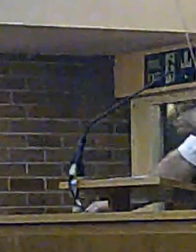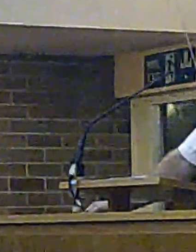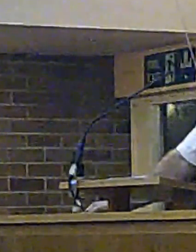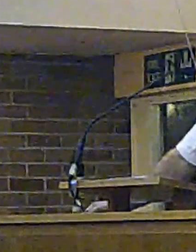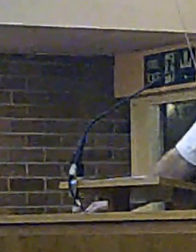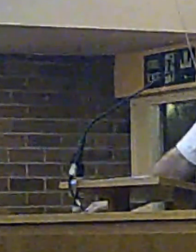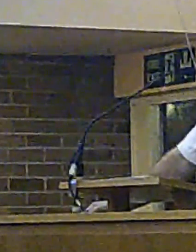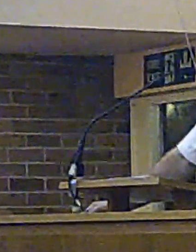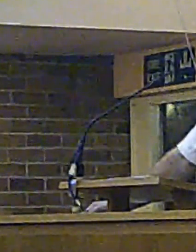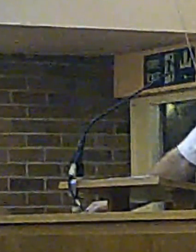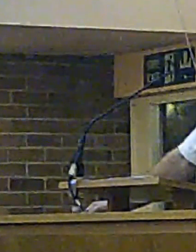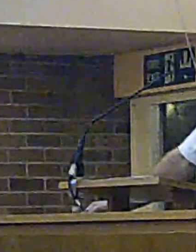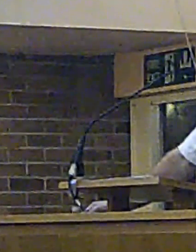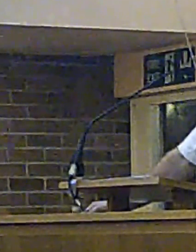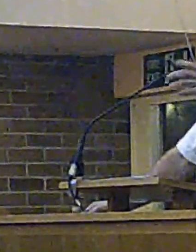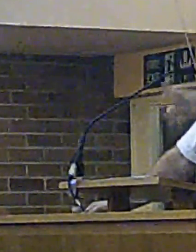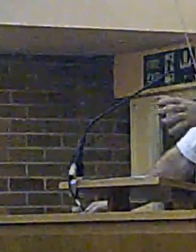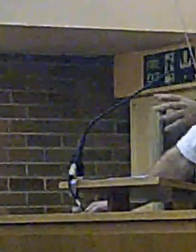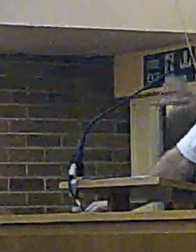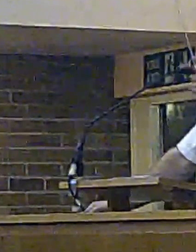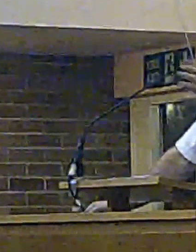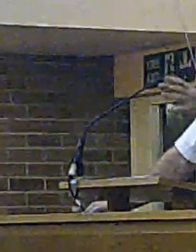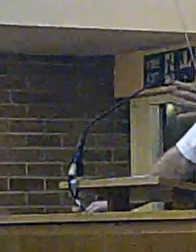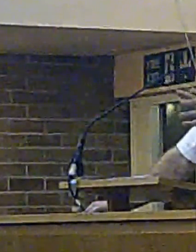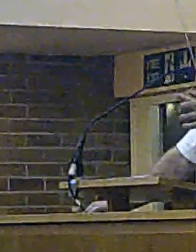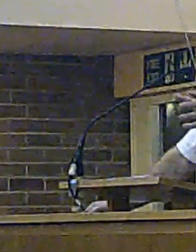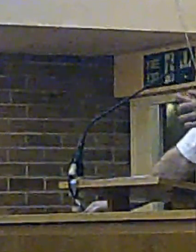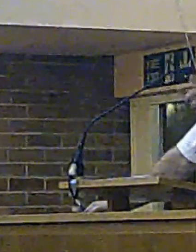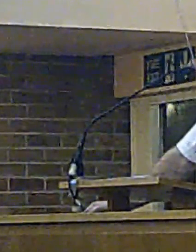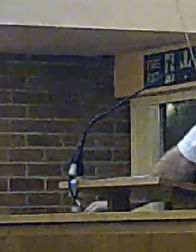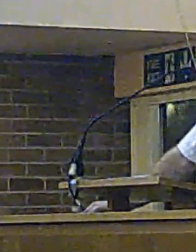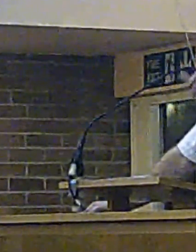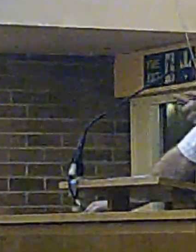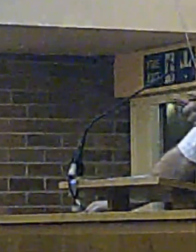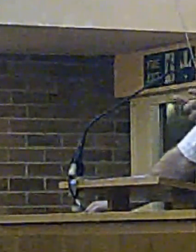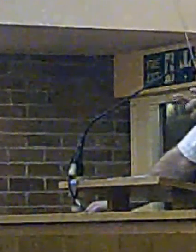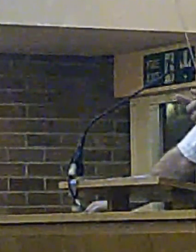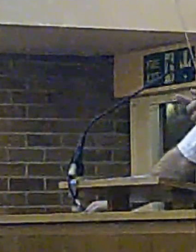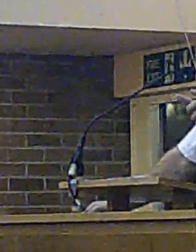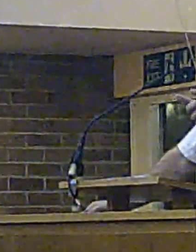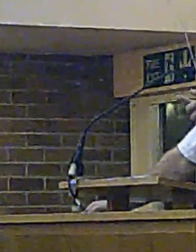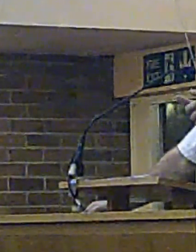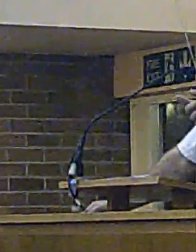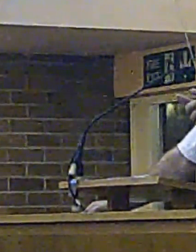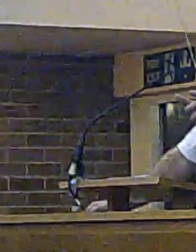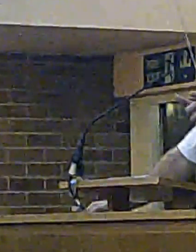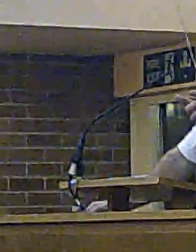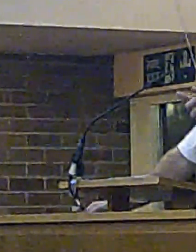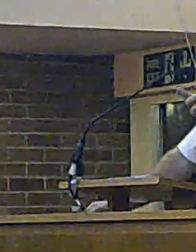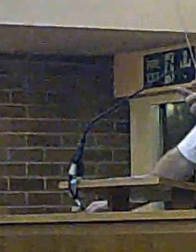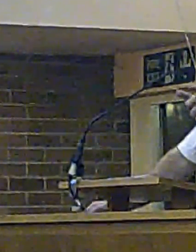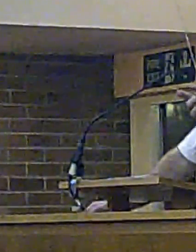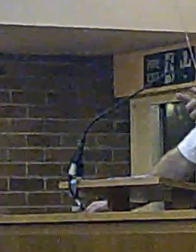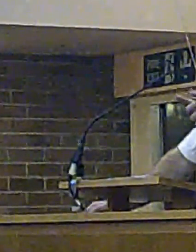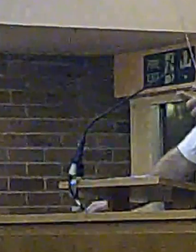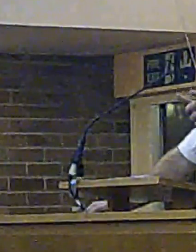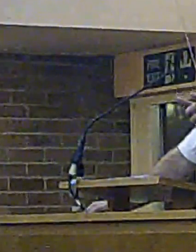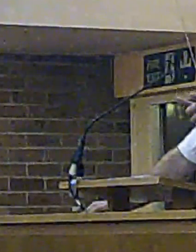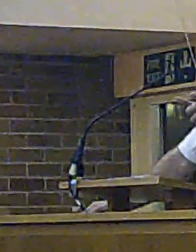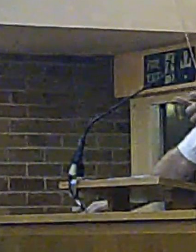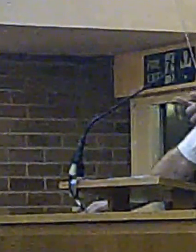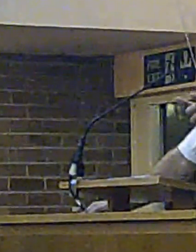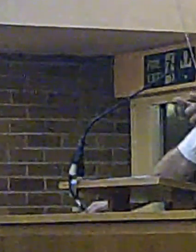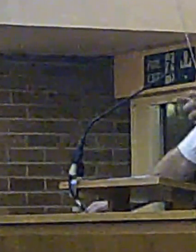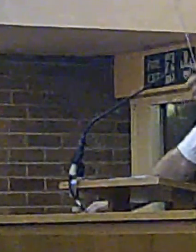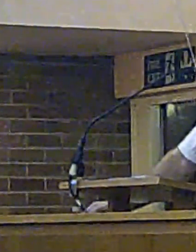to the council tax. So you see how, for those of you who all live in Whirrell, Whirrell Council take the majority of the money from the